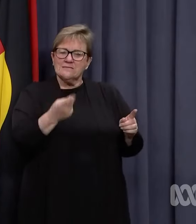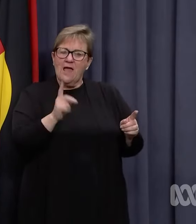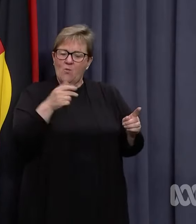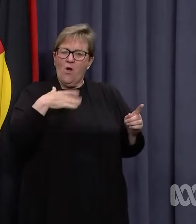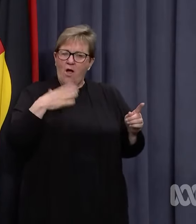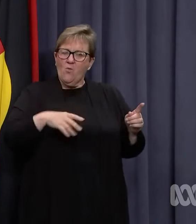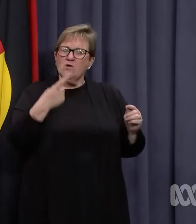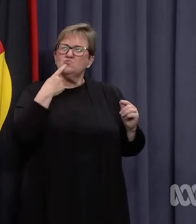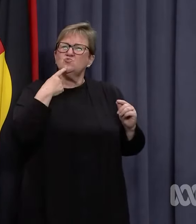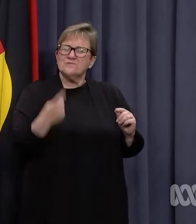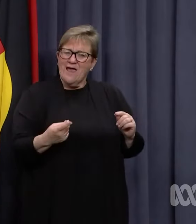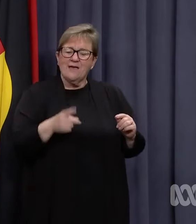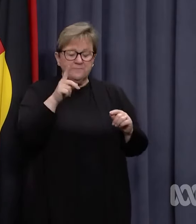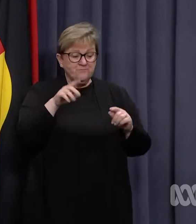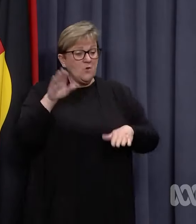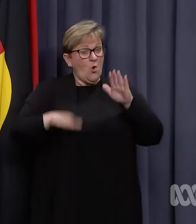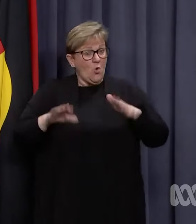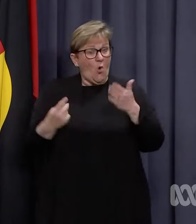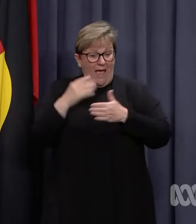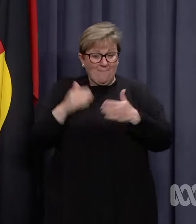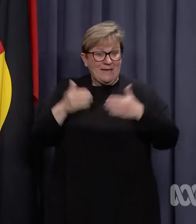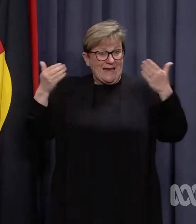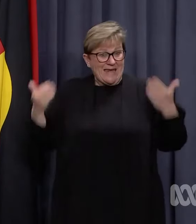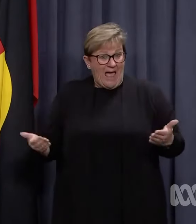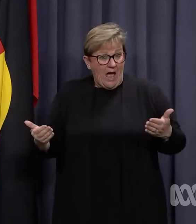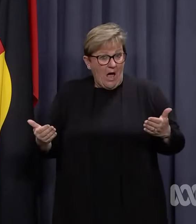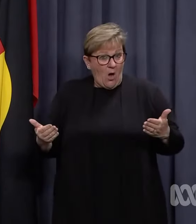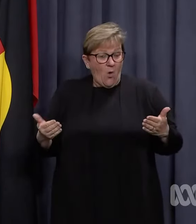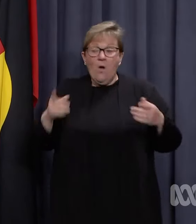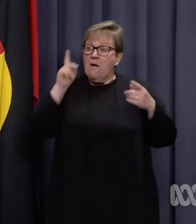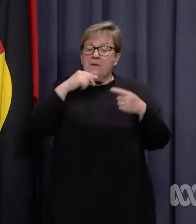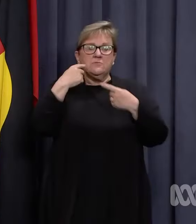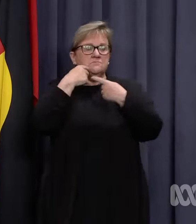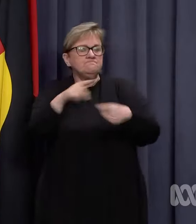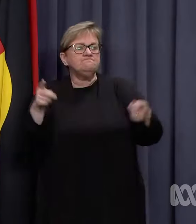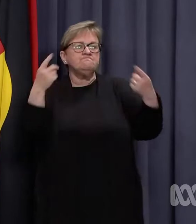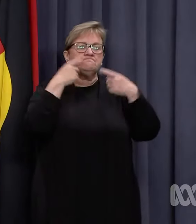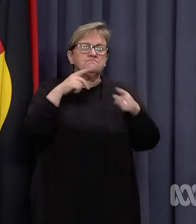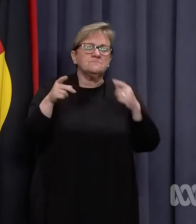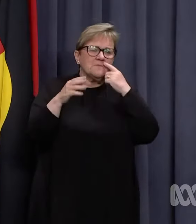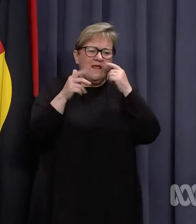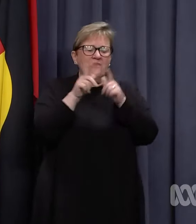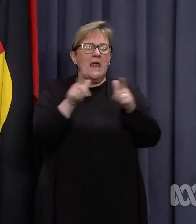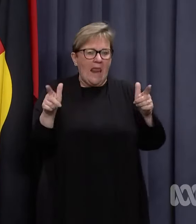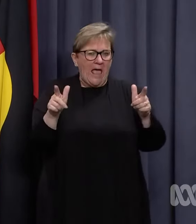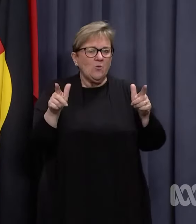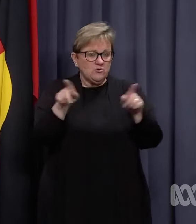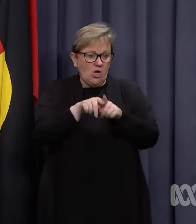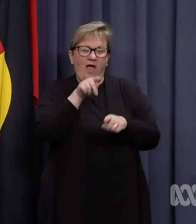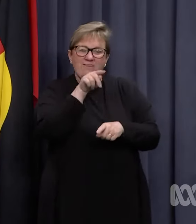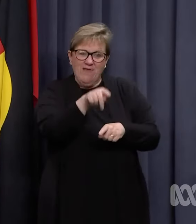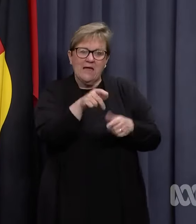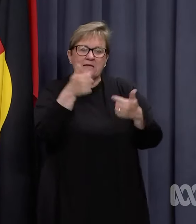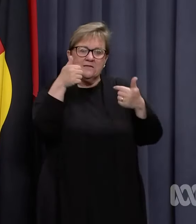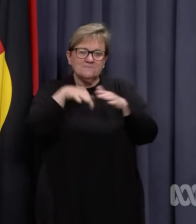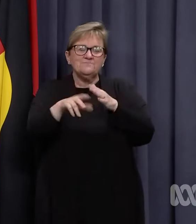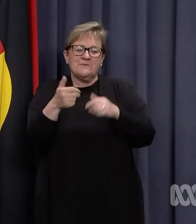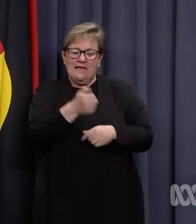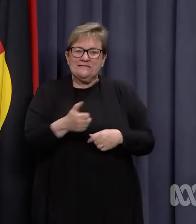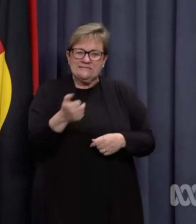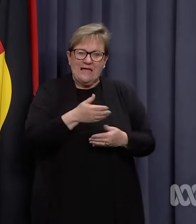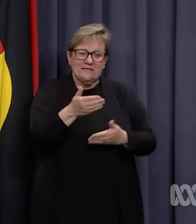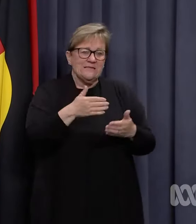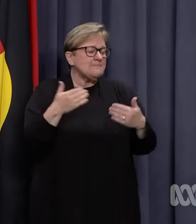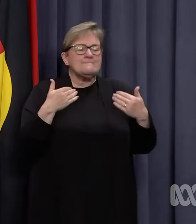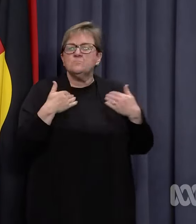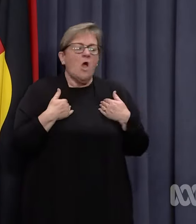say. There's a court case ongoing. There's been news reports today that language has been used in text messages.